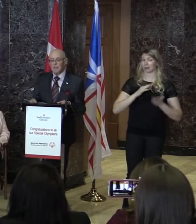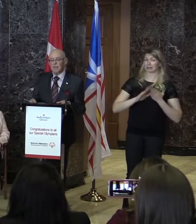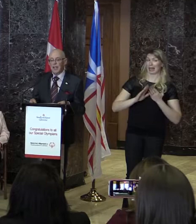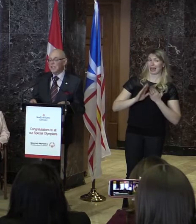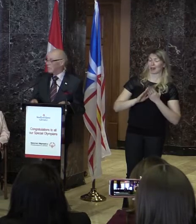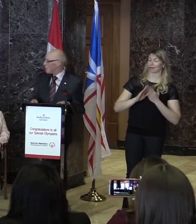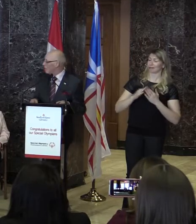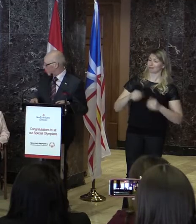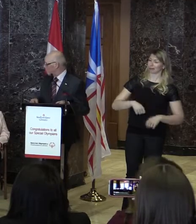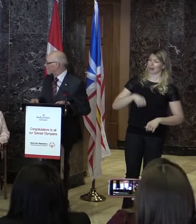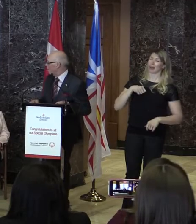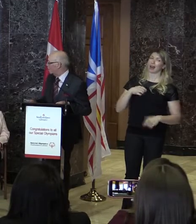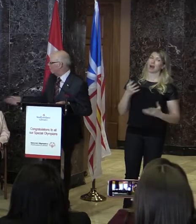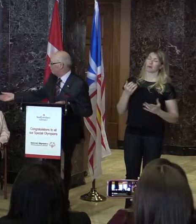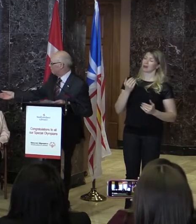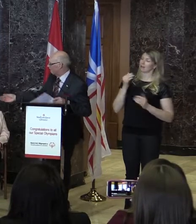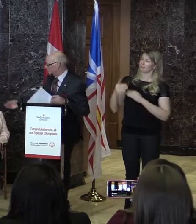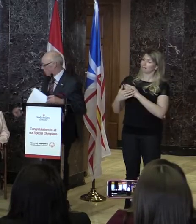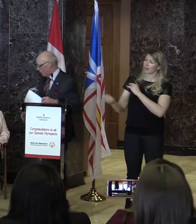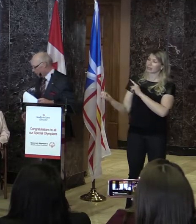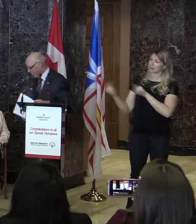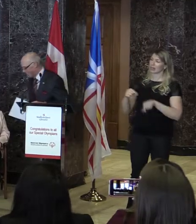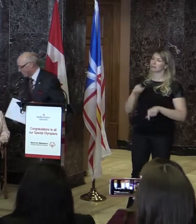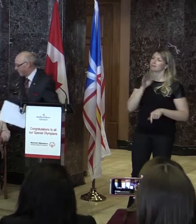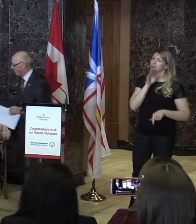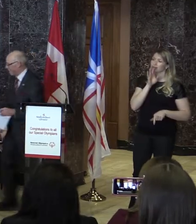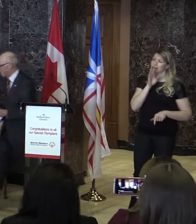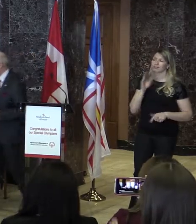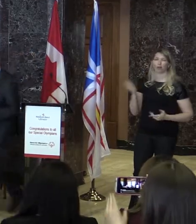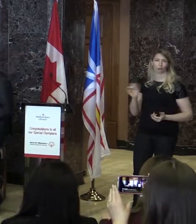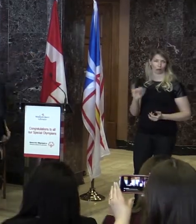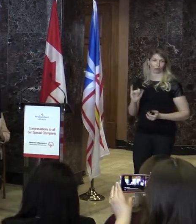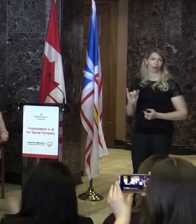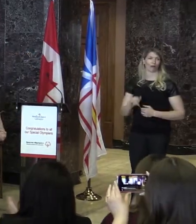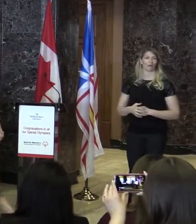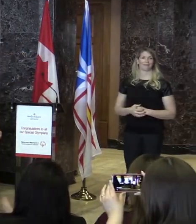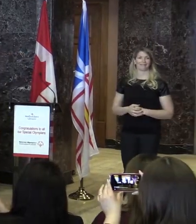I'd like to invite her to come and say a few words. Thank you.